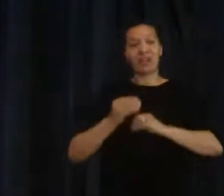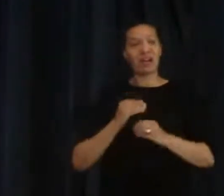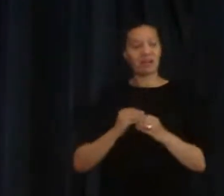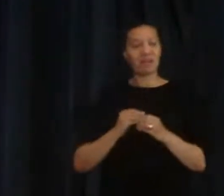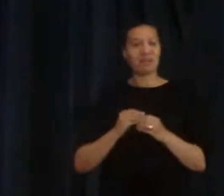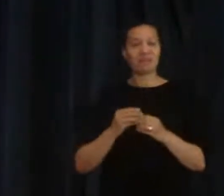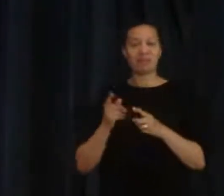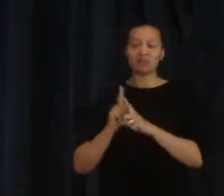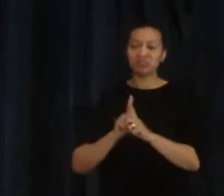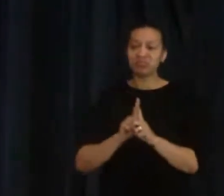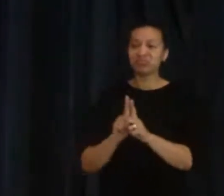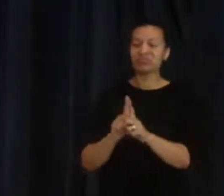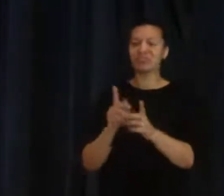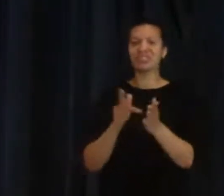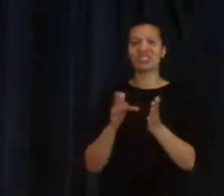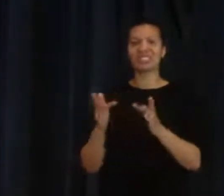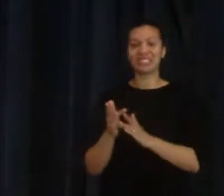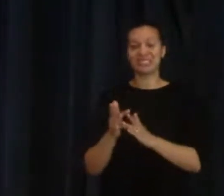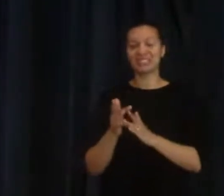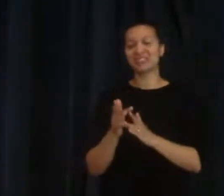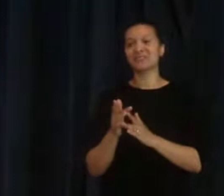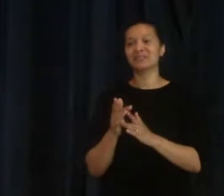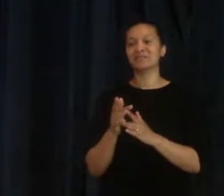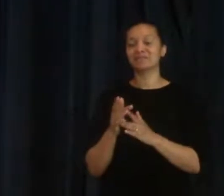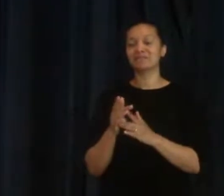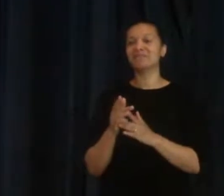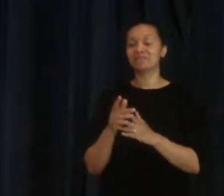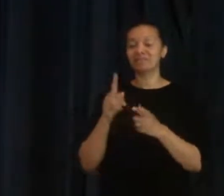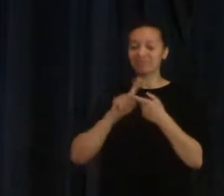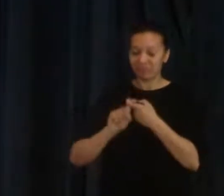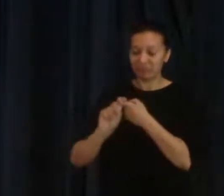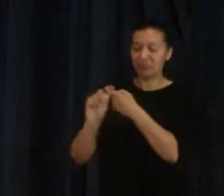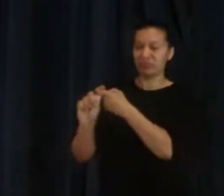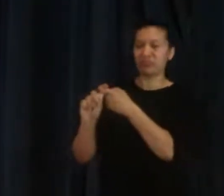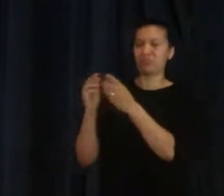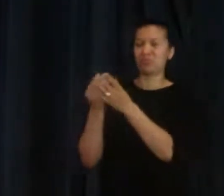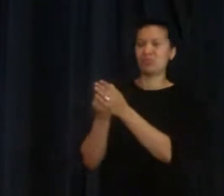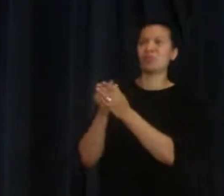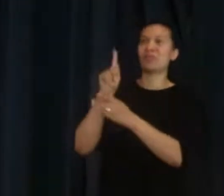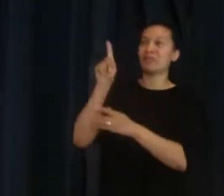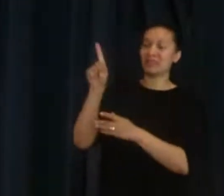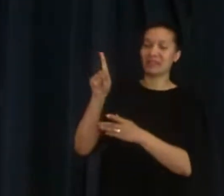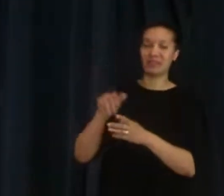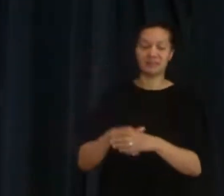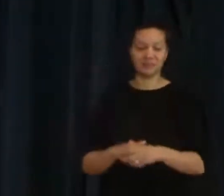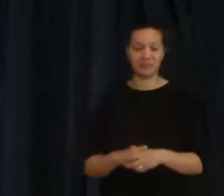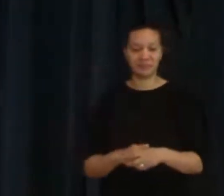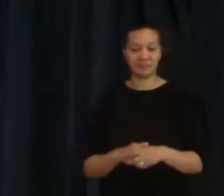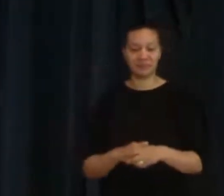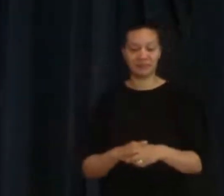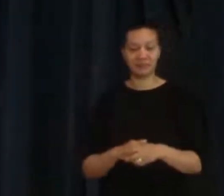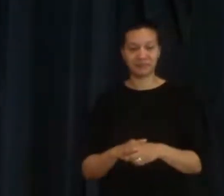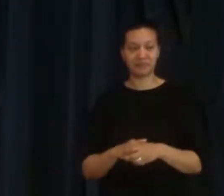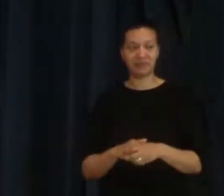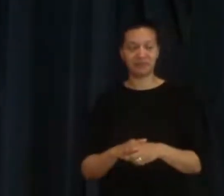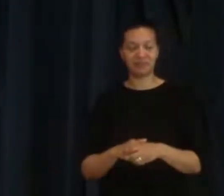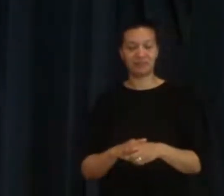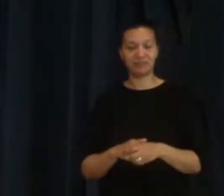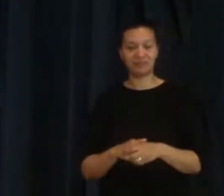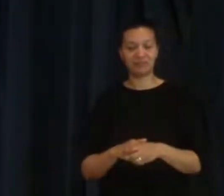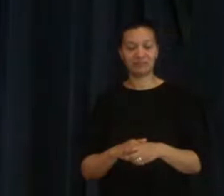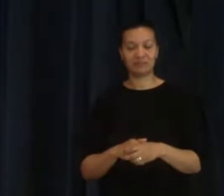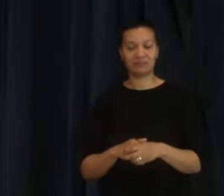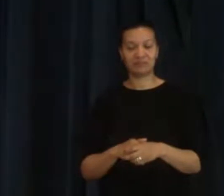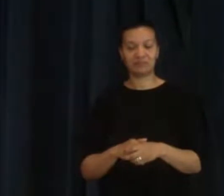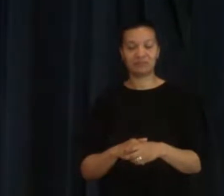with the Holy Spirit. You receive that seal. Now, this would have been very evocative 2